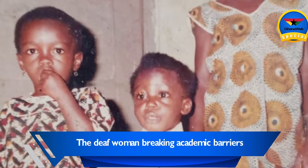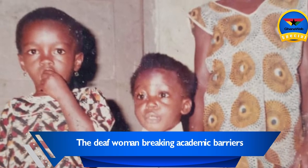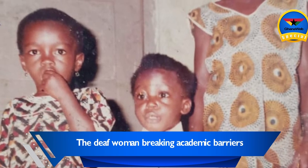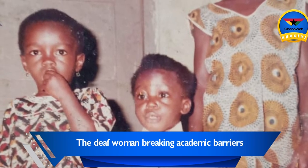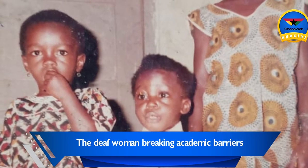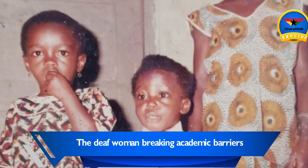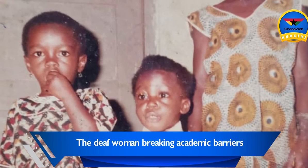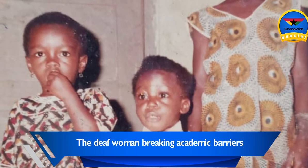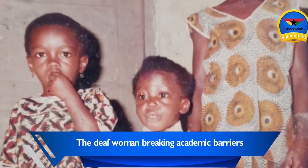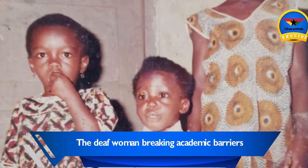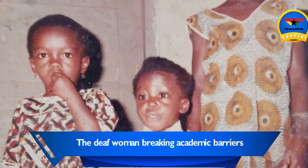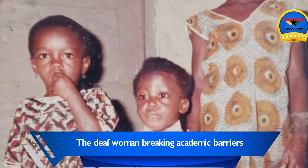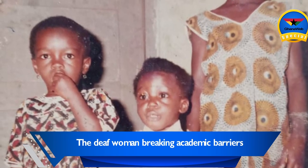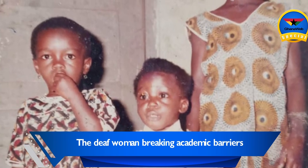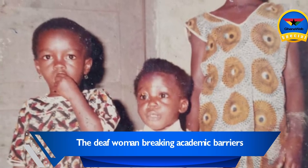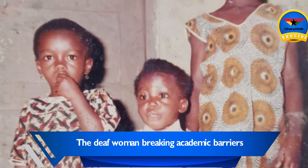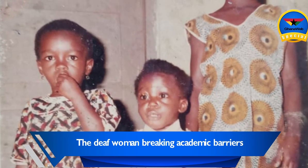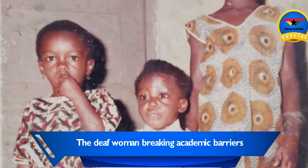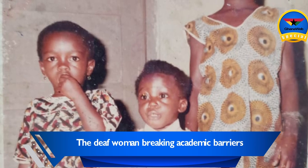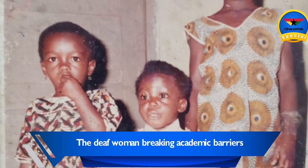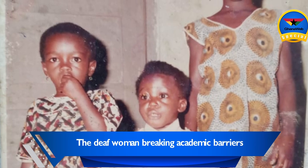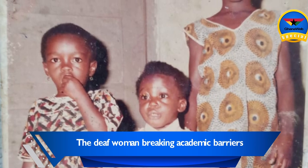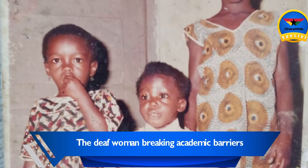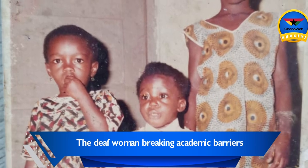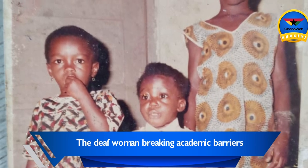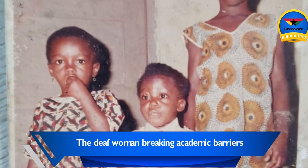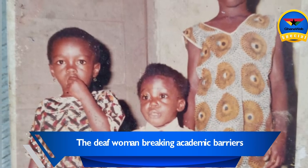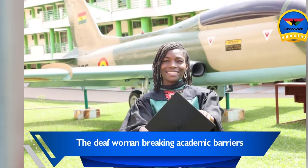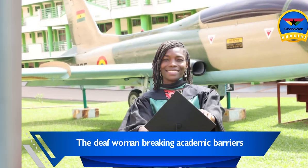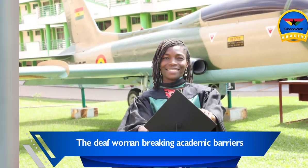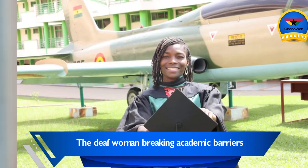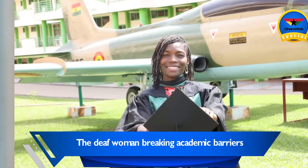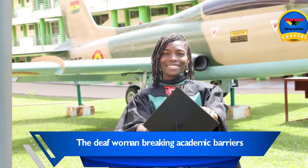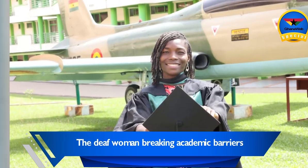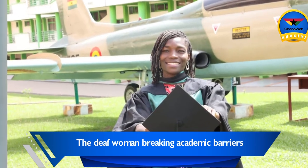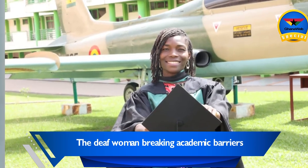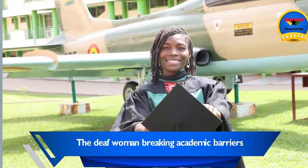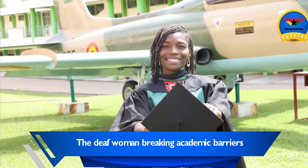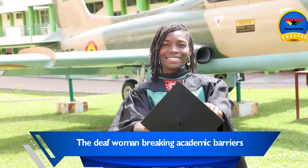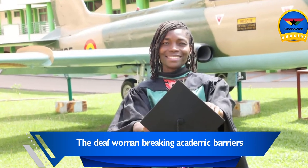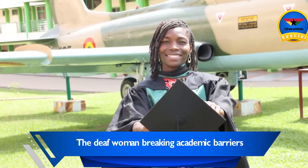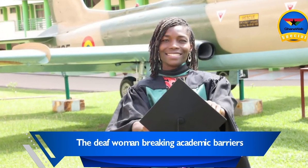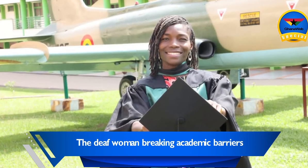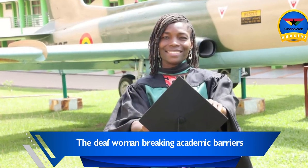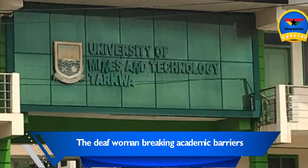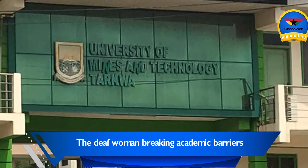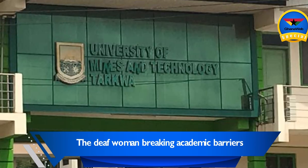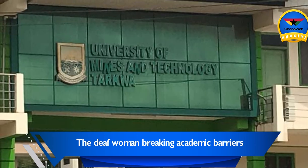has done just that. Lydia defied the odds and graduated with a master's degree from the University of Mainz and